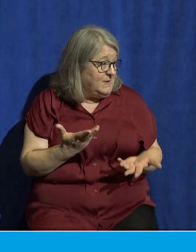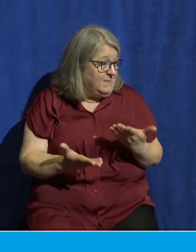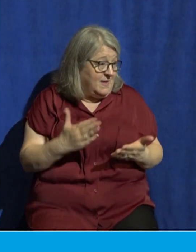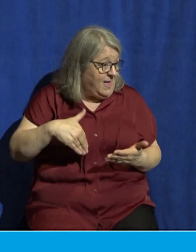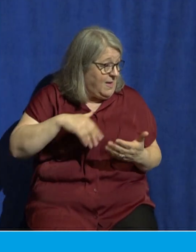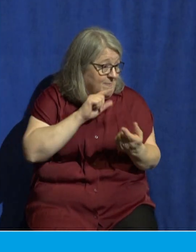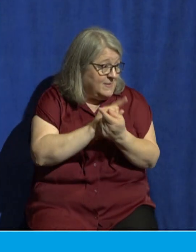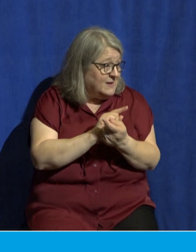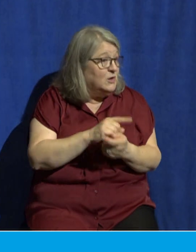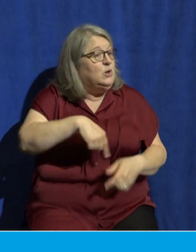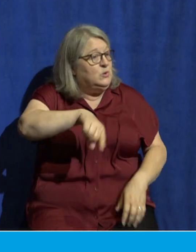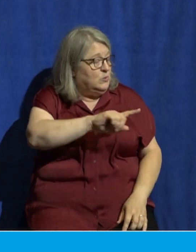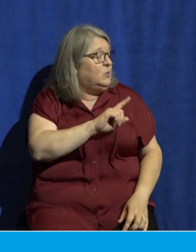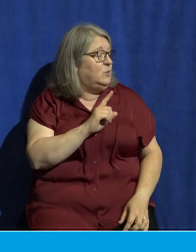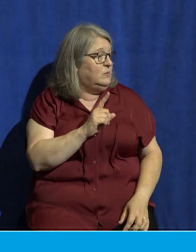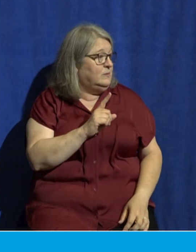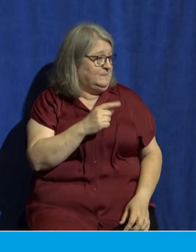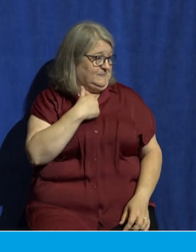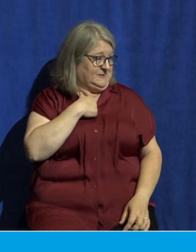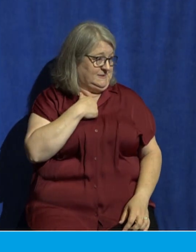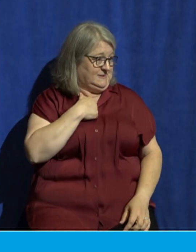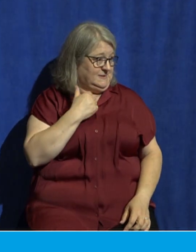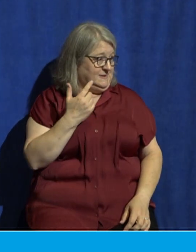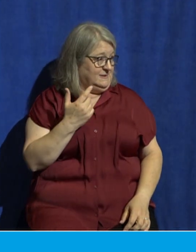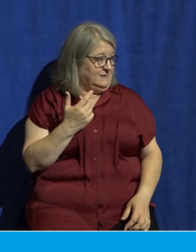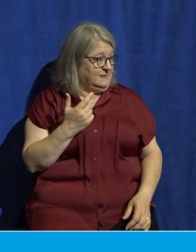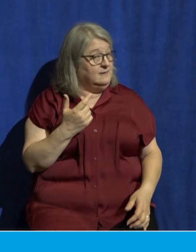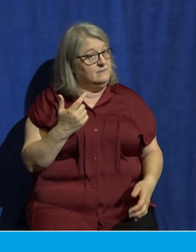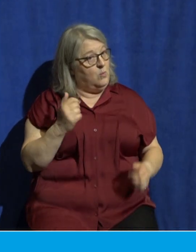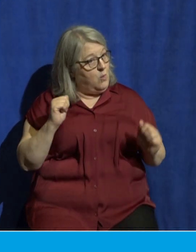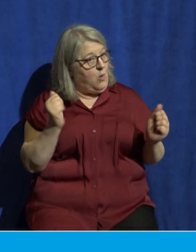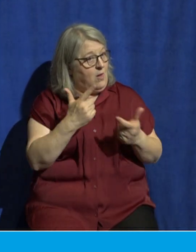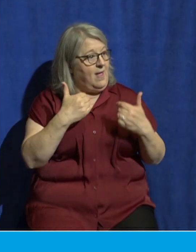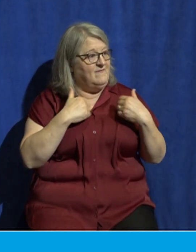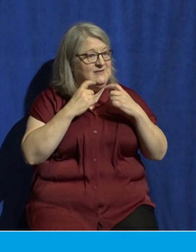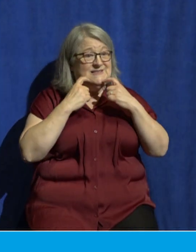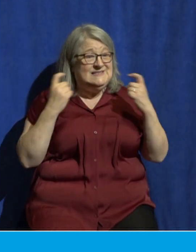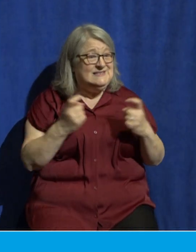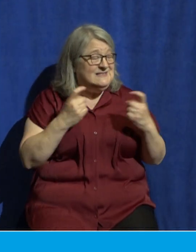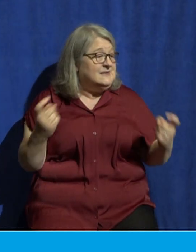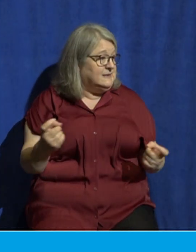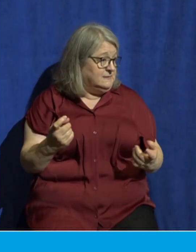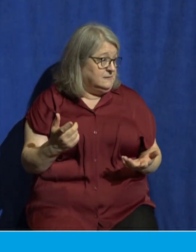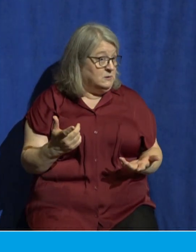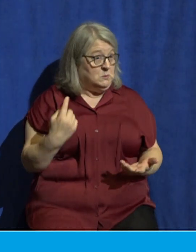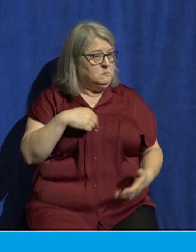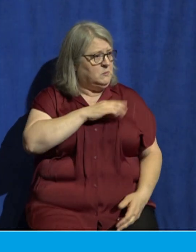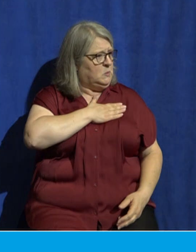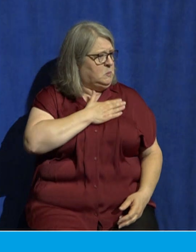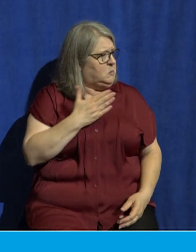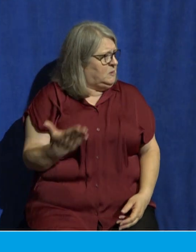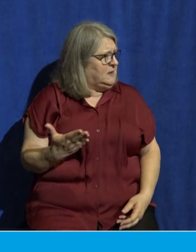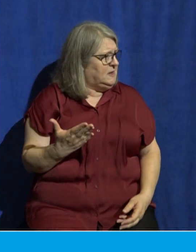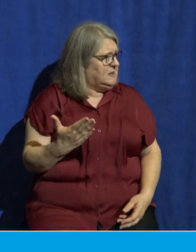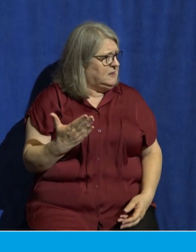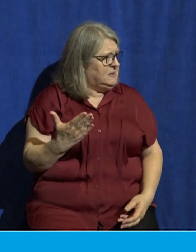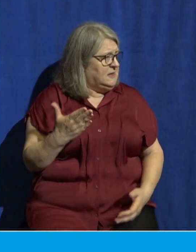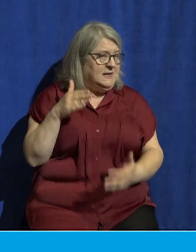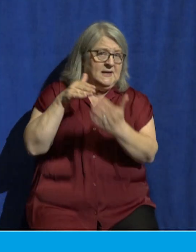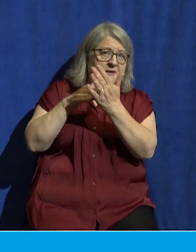you and I have sinned and we've rebelled against God we have willfully conspired with our sin nature